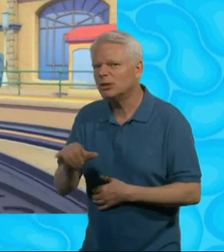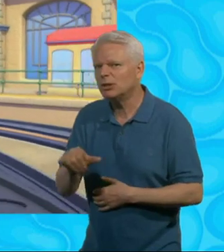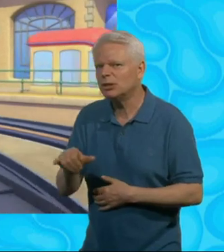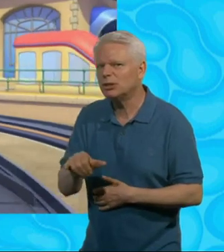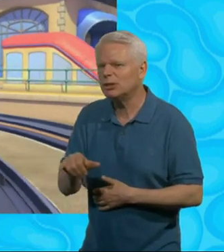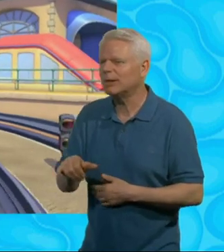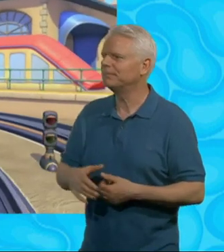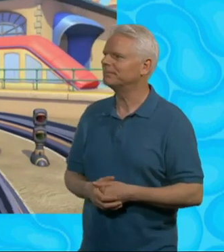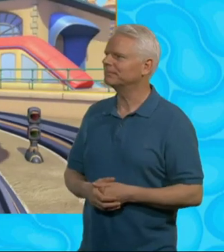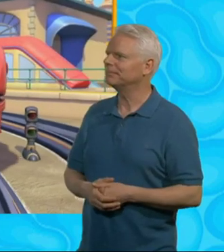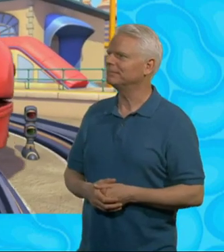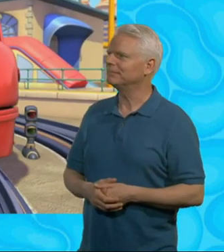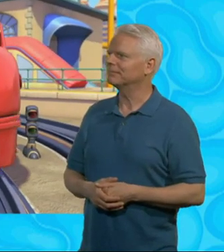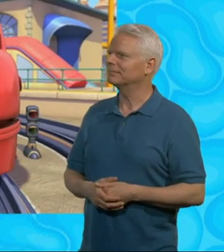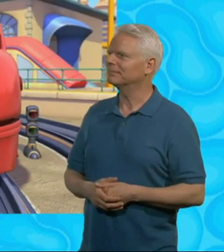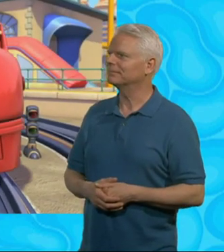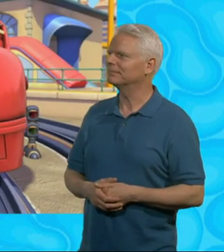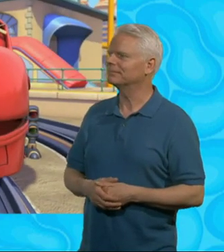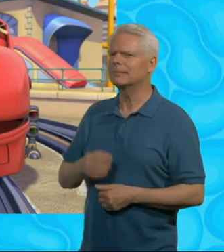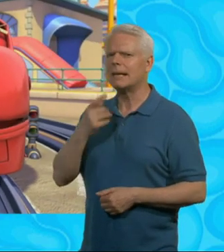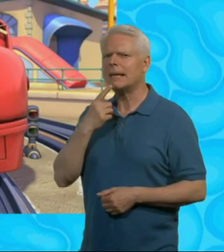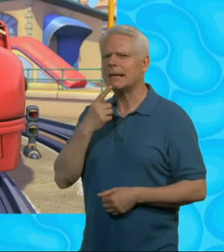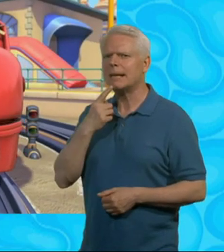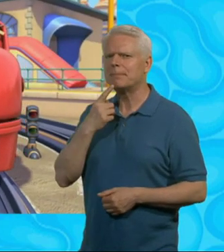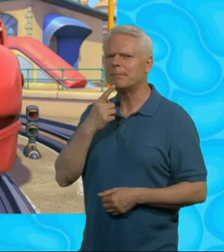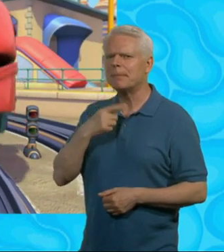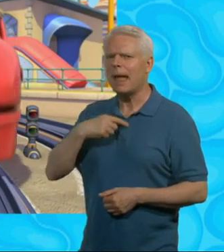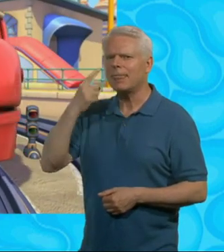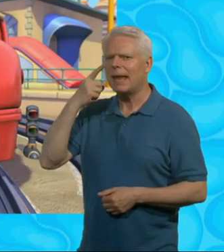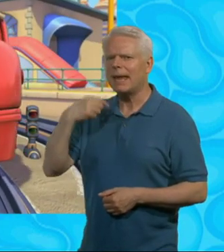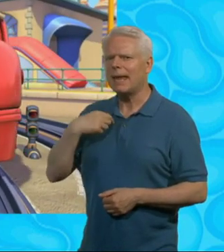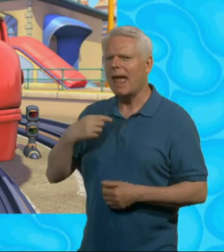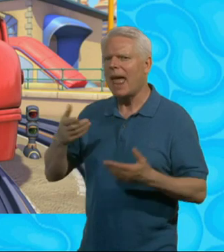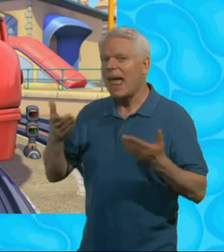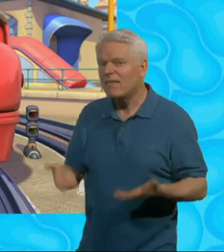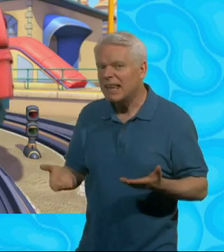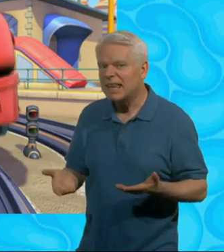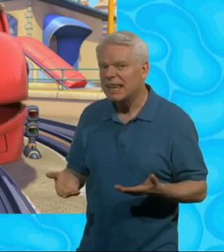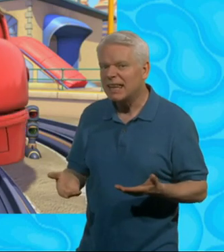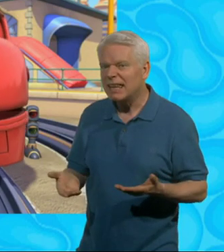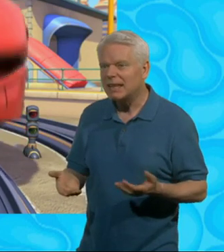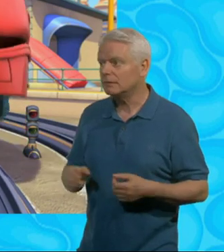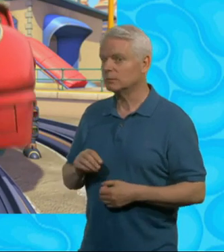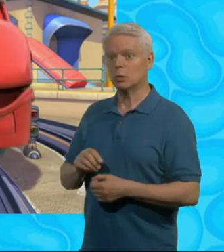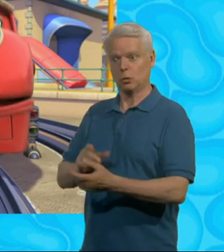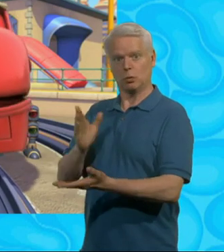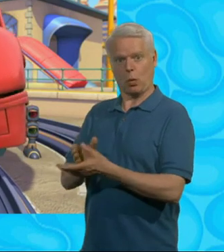Mmm, I think it's heavier. Are you sure? It is heavier. I just know it.